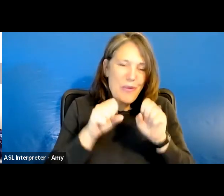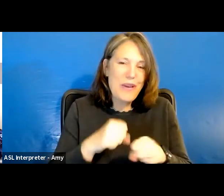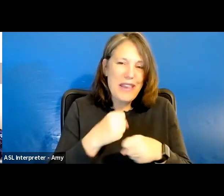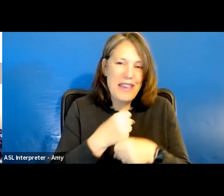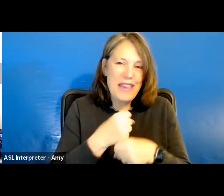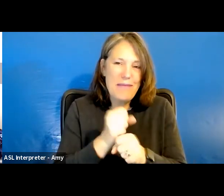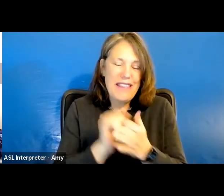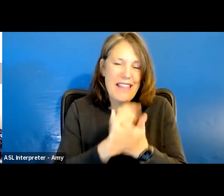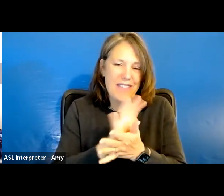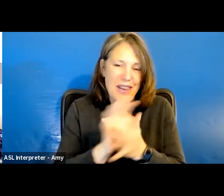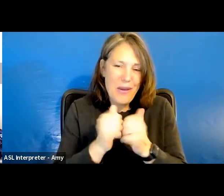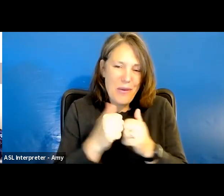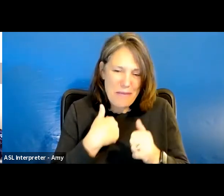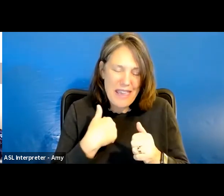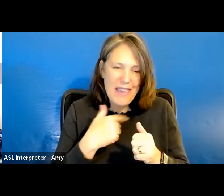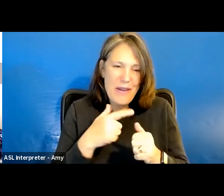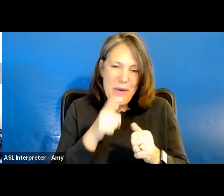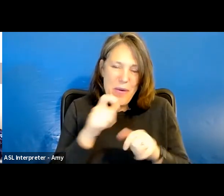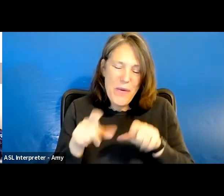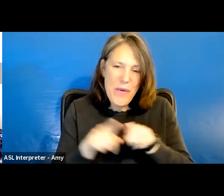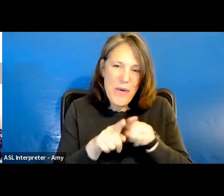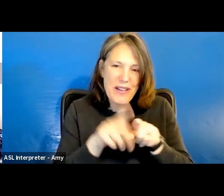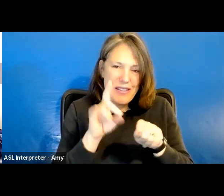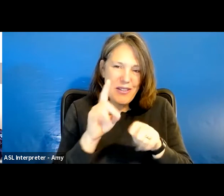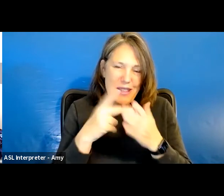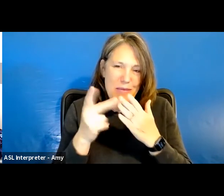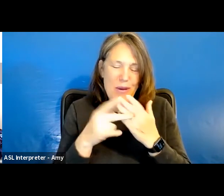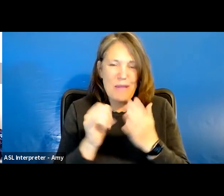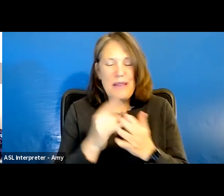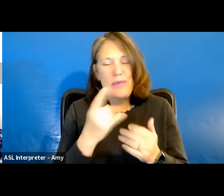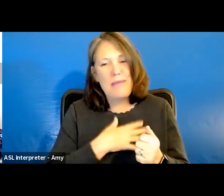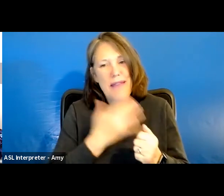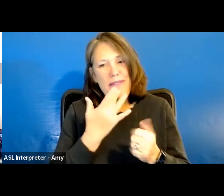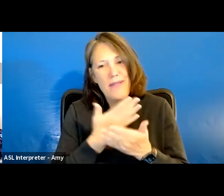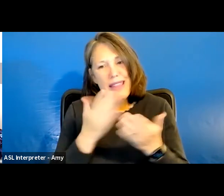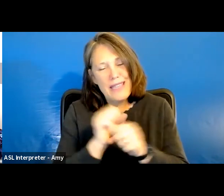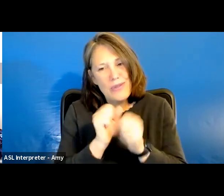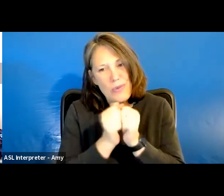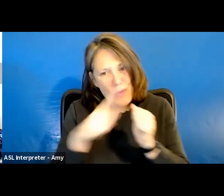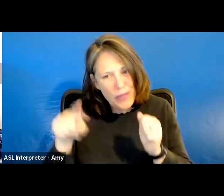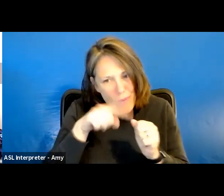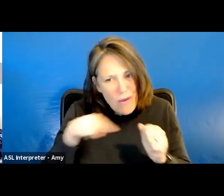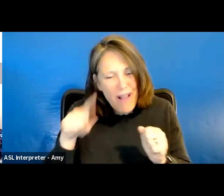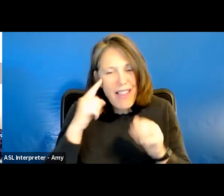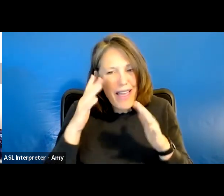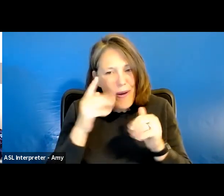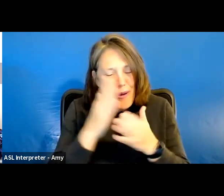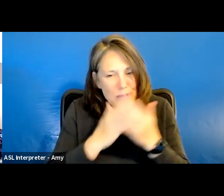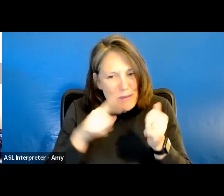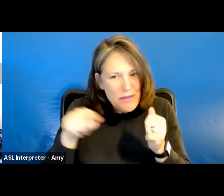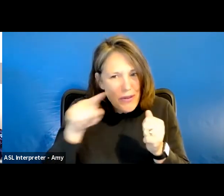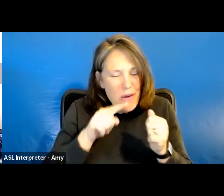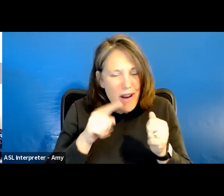with me, who've also done the program that's one of my favorite things is to get to work with you all. I hope some of you are out there.